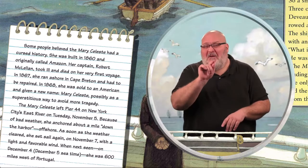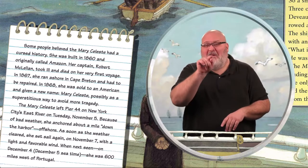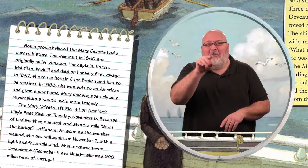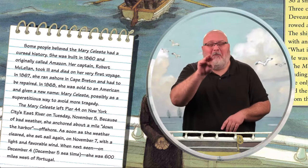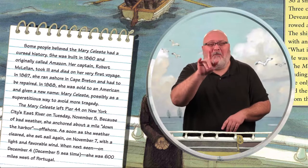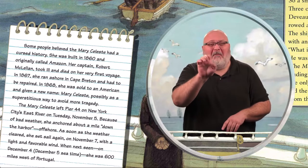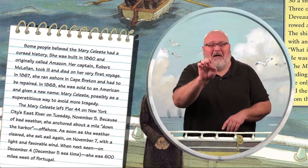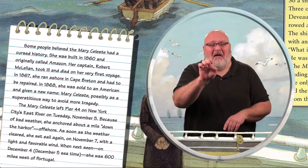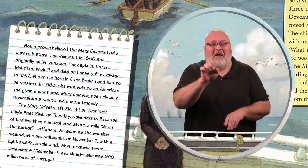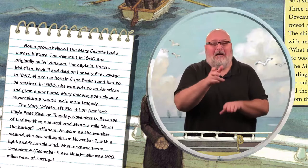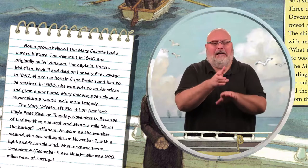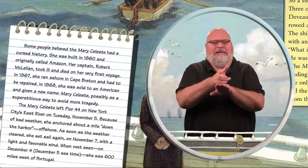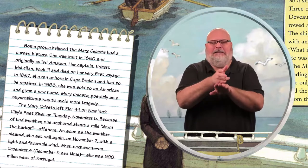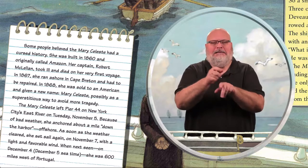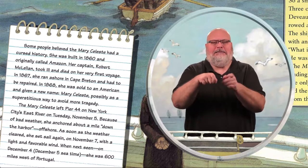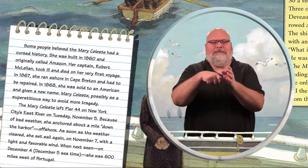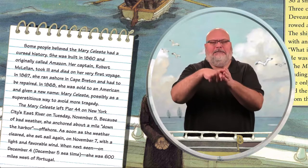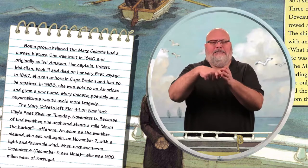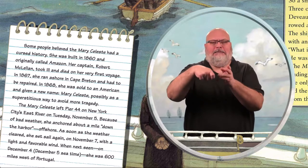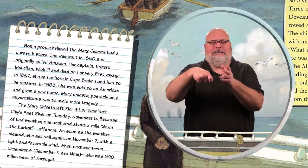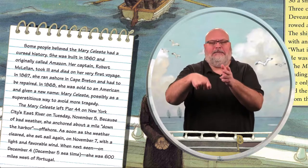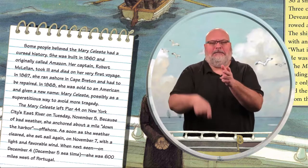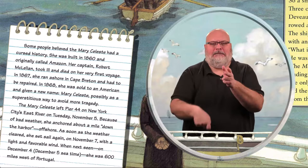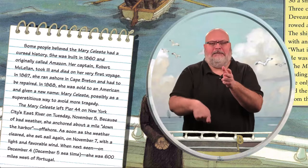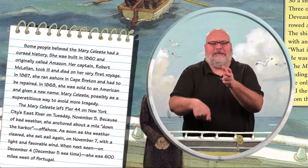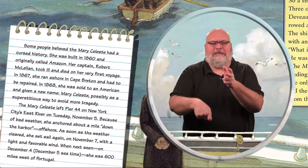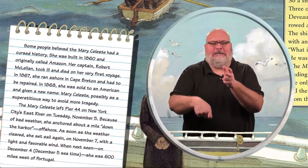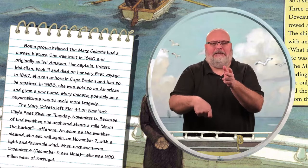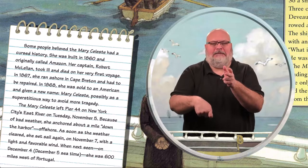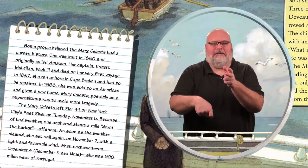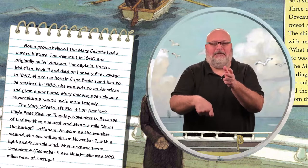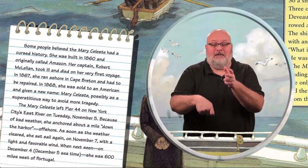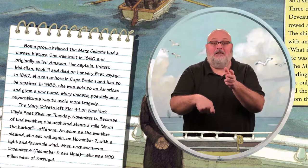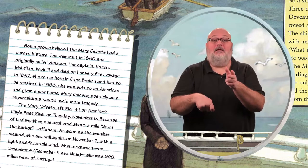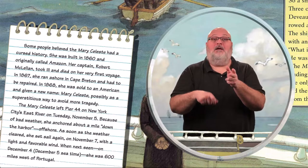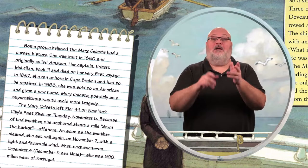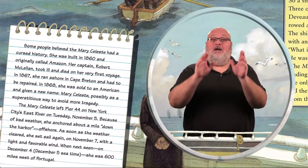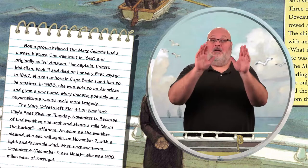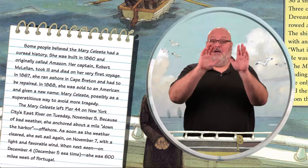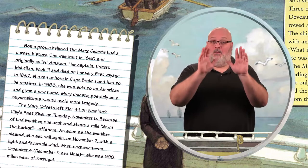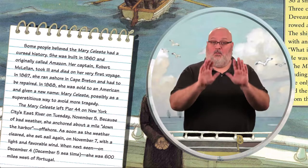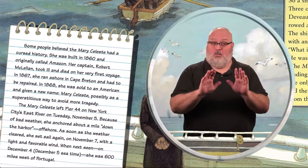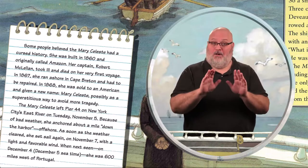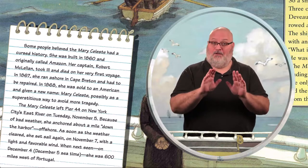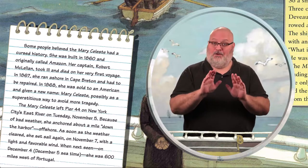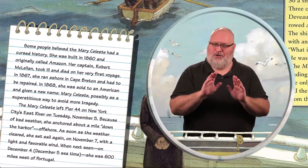Because of bad weather, she anchored about a mile down the harbor, offshore.